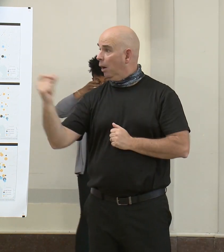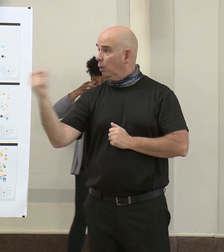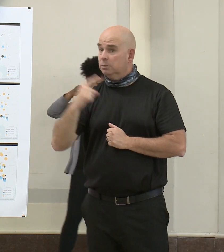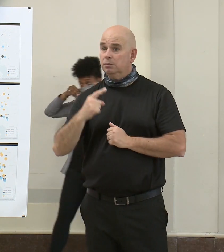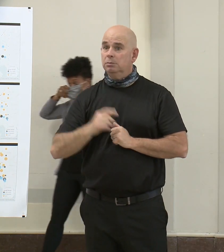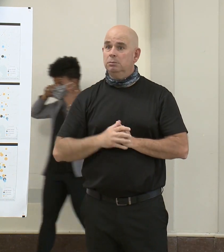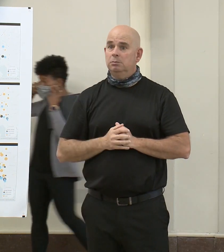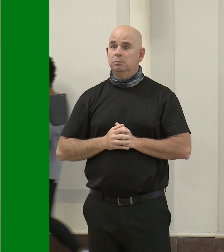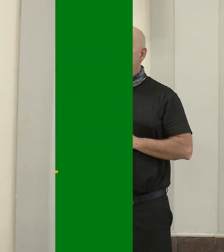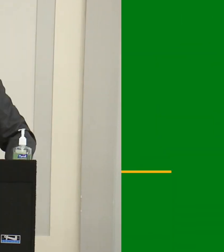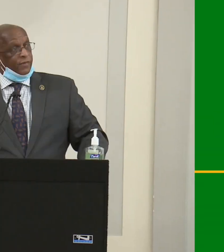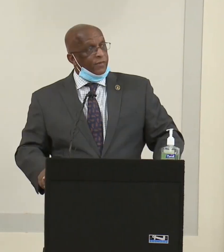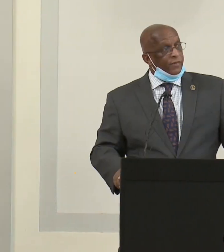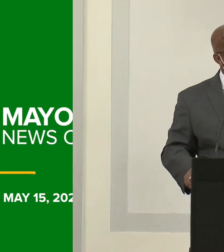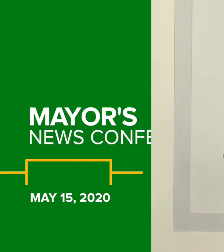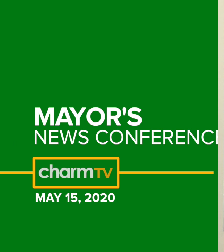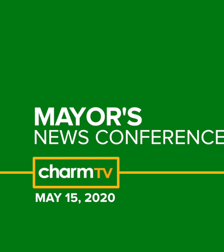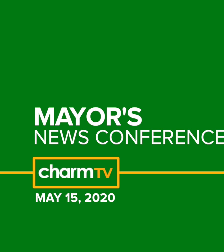Thank you, everyone. Be safe.